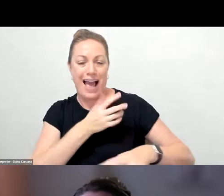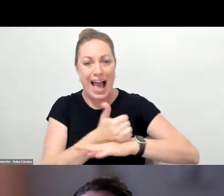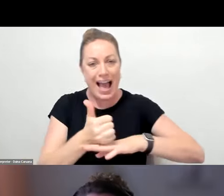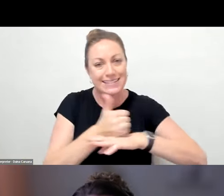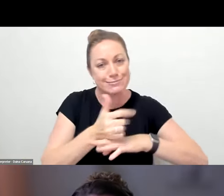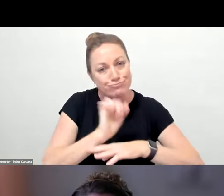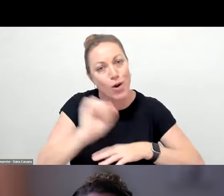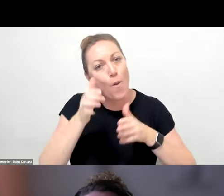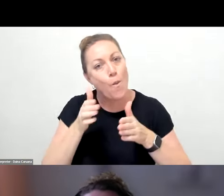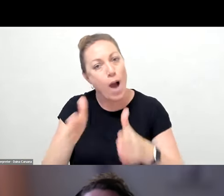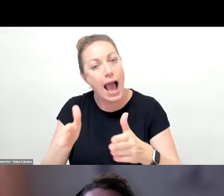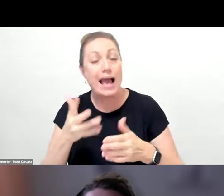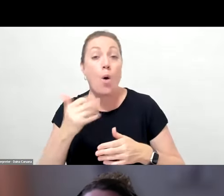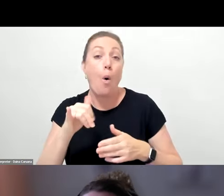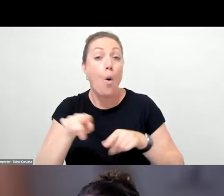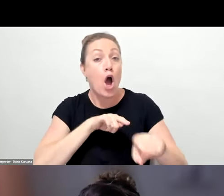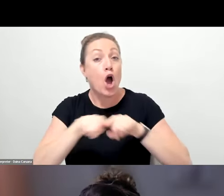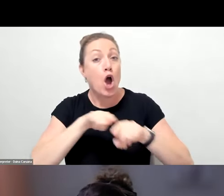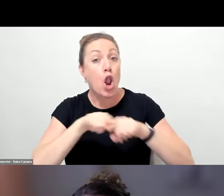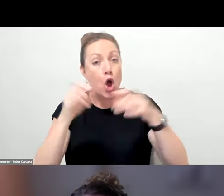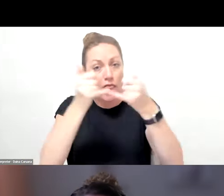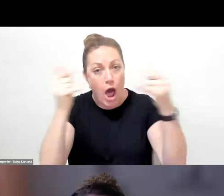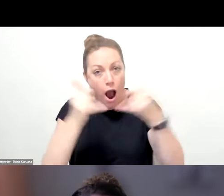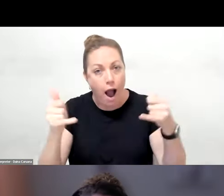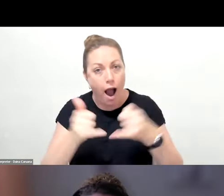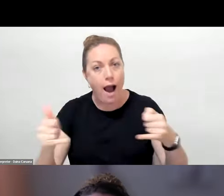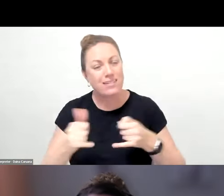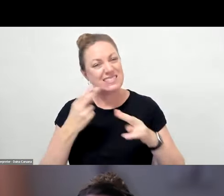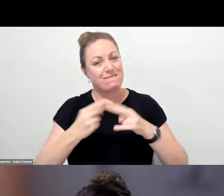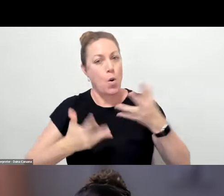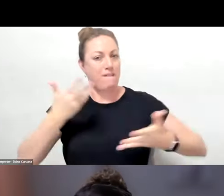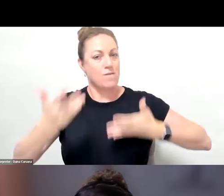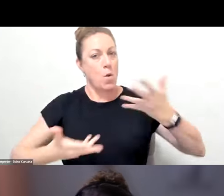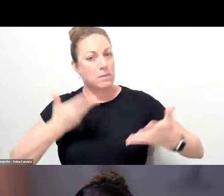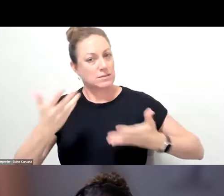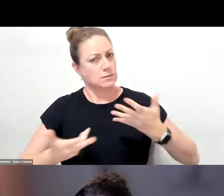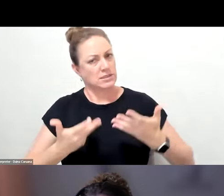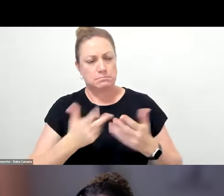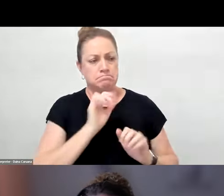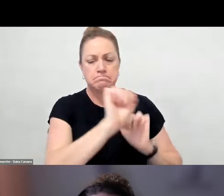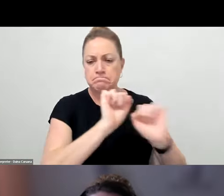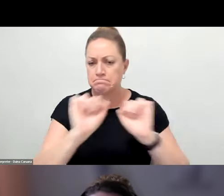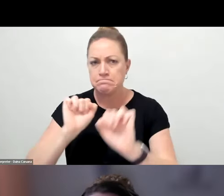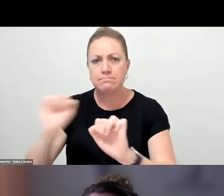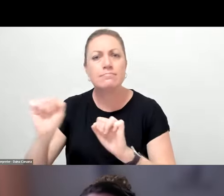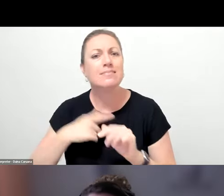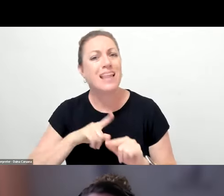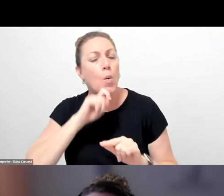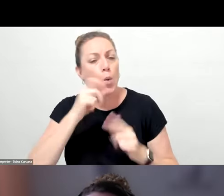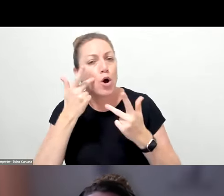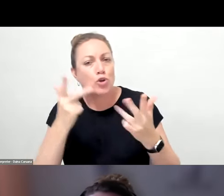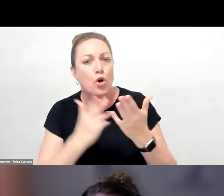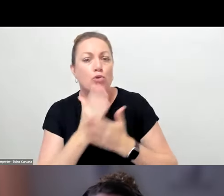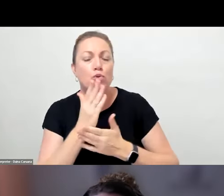a really traditional theatrical form. And so this is all being outlined in the workshops and then we've given